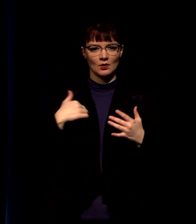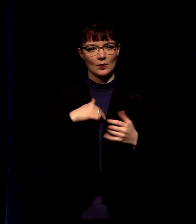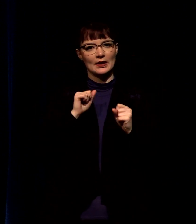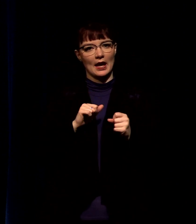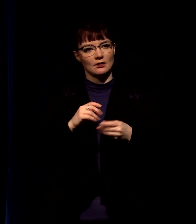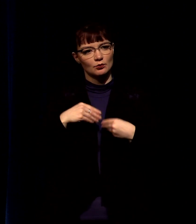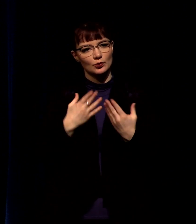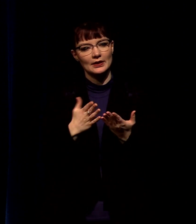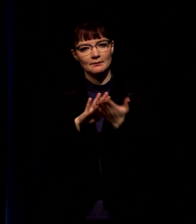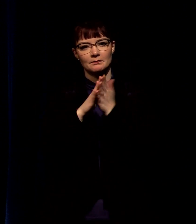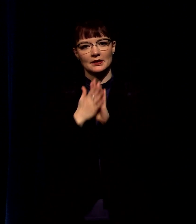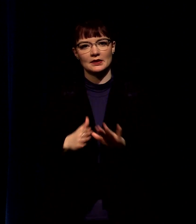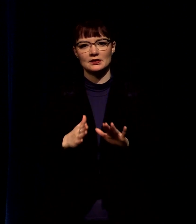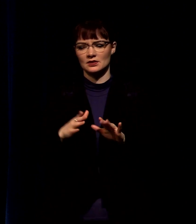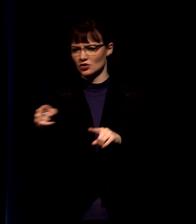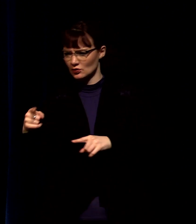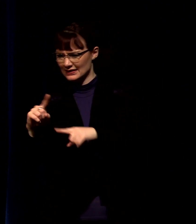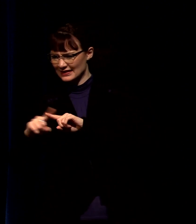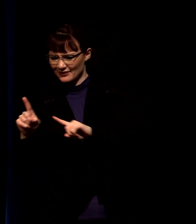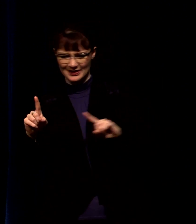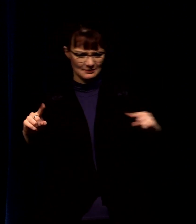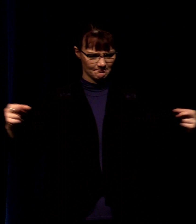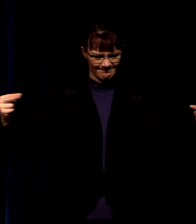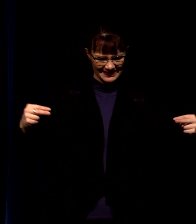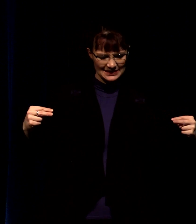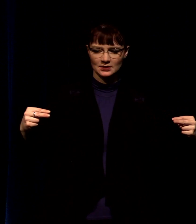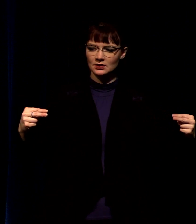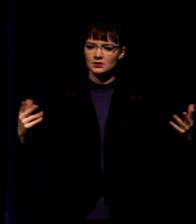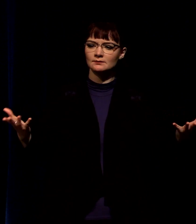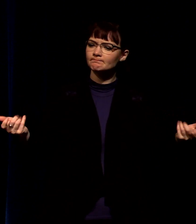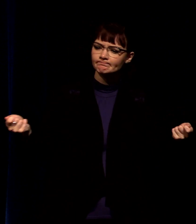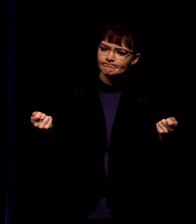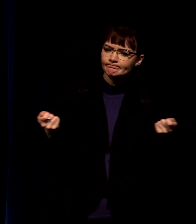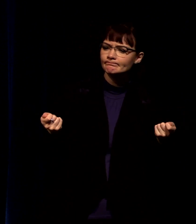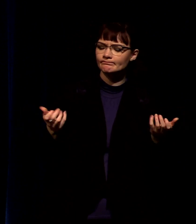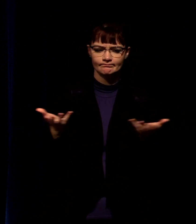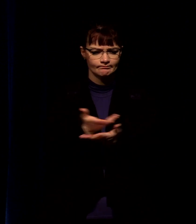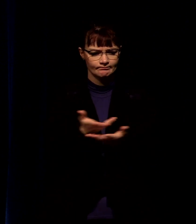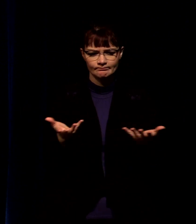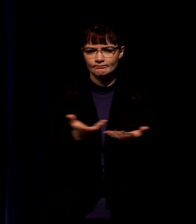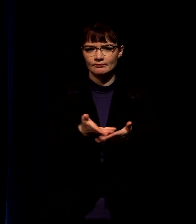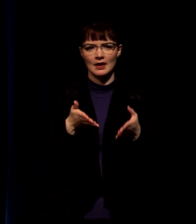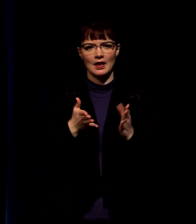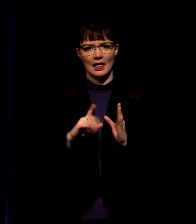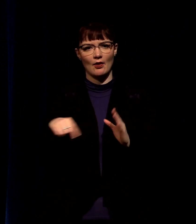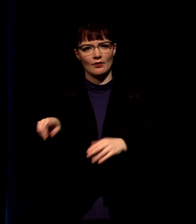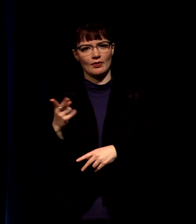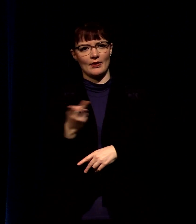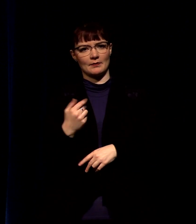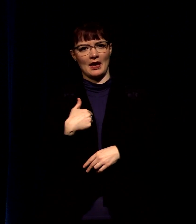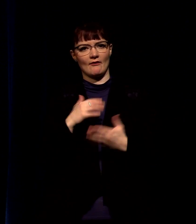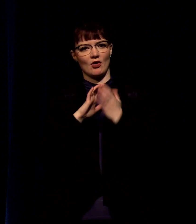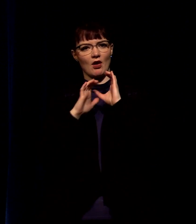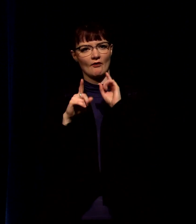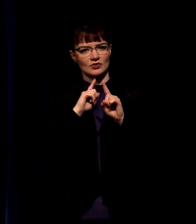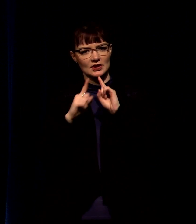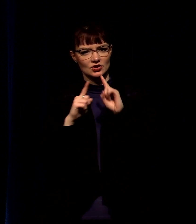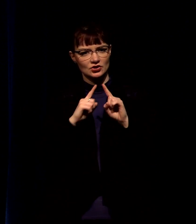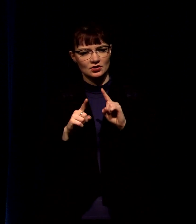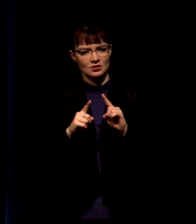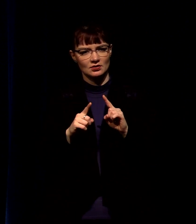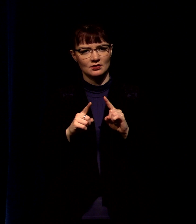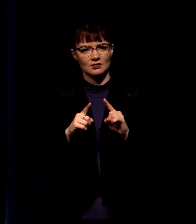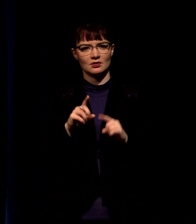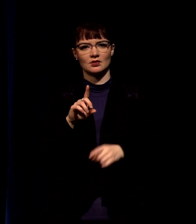reach out to people with differences and try to keep them at the table and allow them to have conversations it's part of what it means